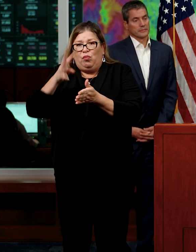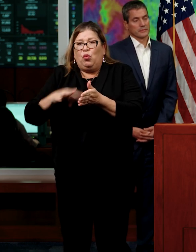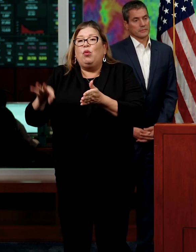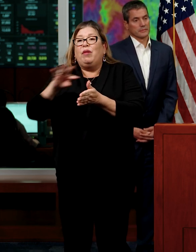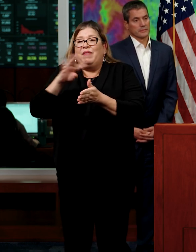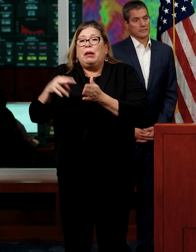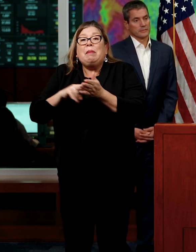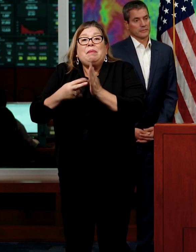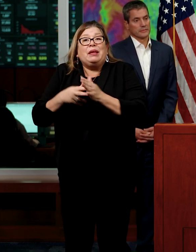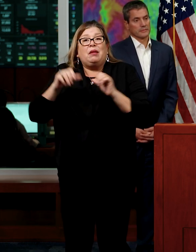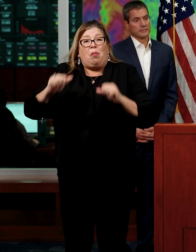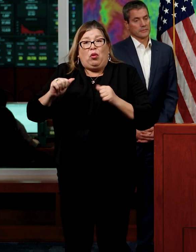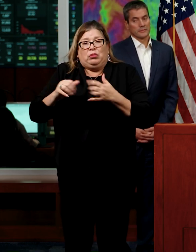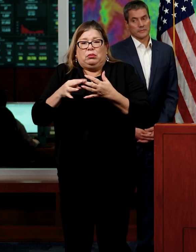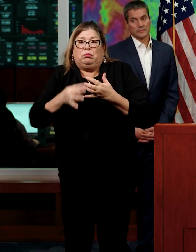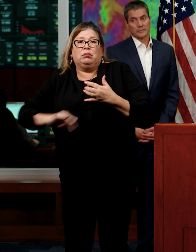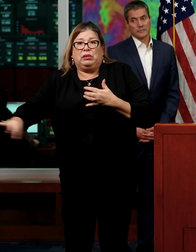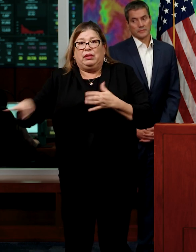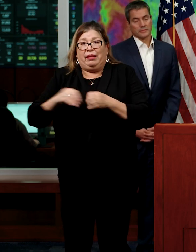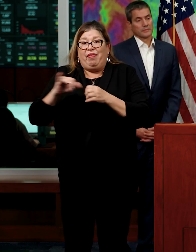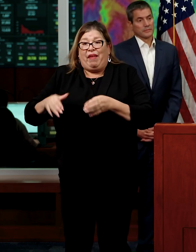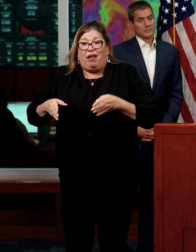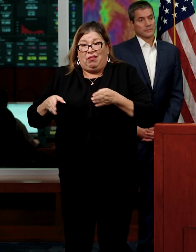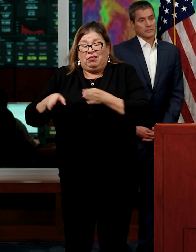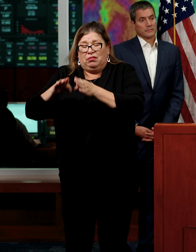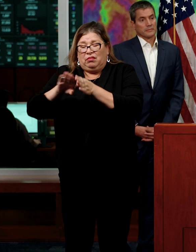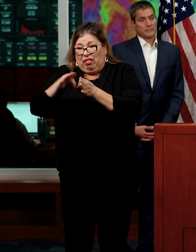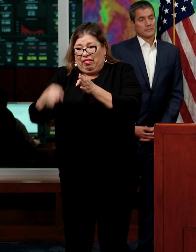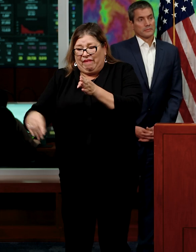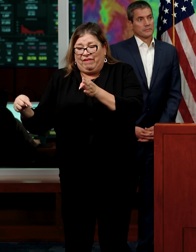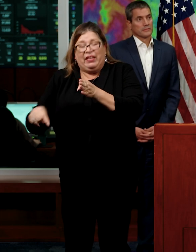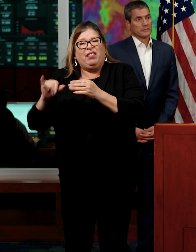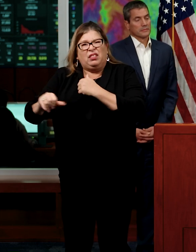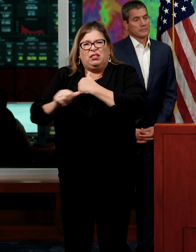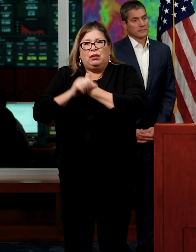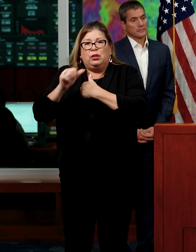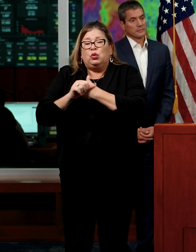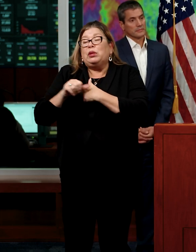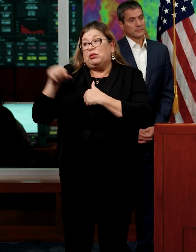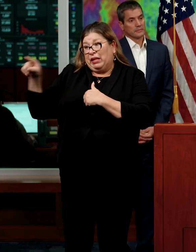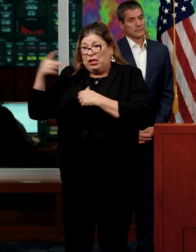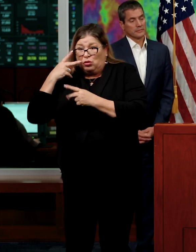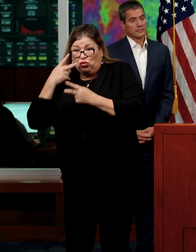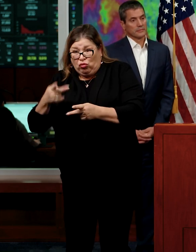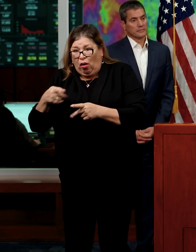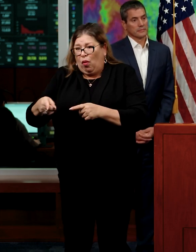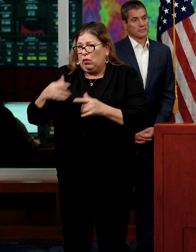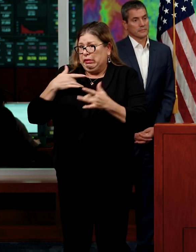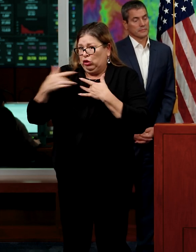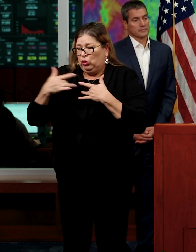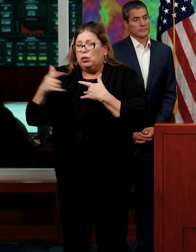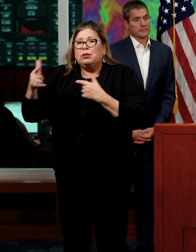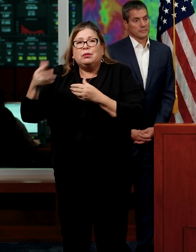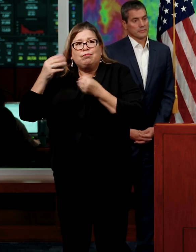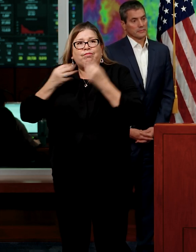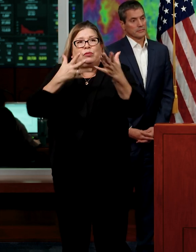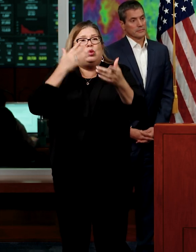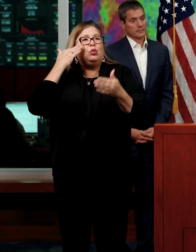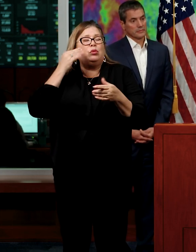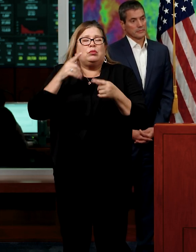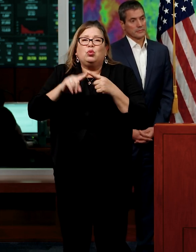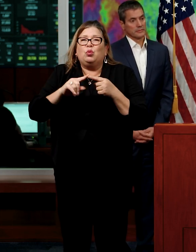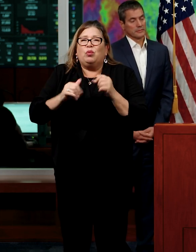that there's seepage in that levee that is potentially dangerous. They elevated that concern to the flood operations